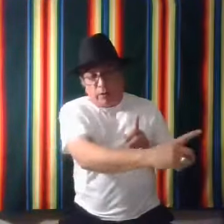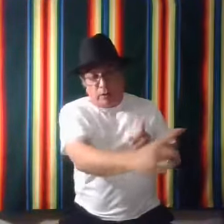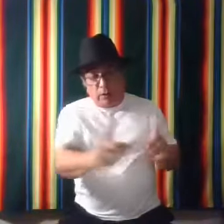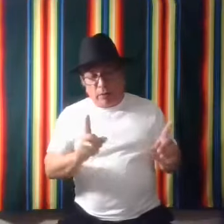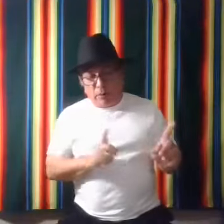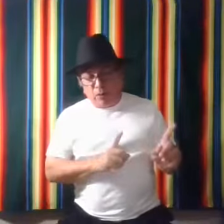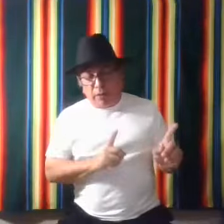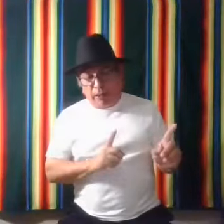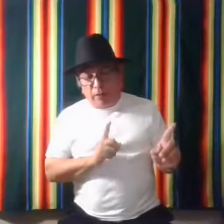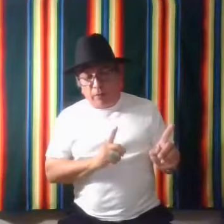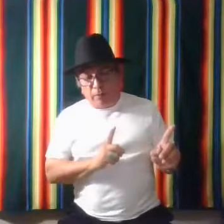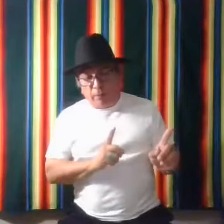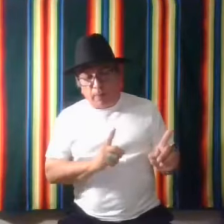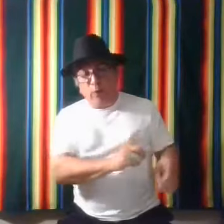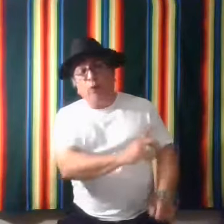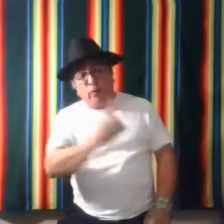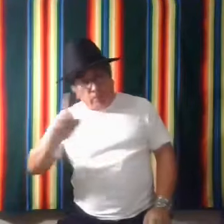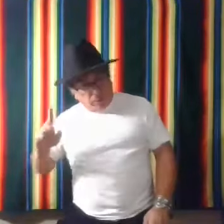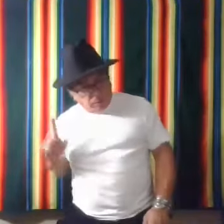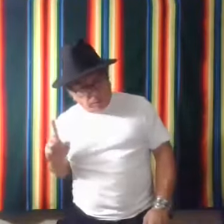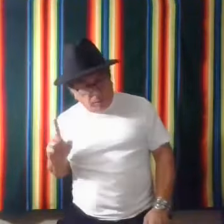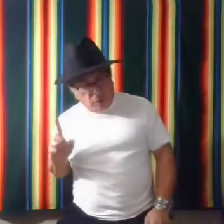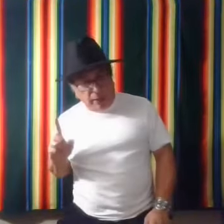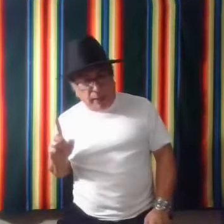I'm going to go back here or go back.